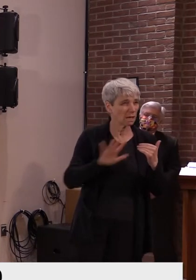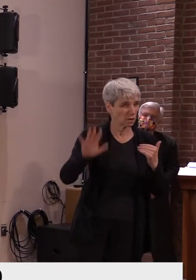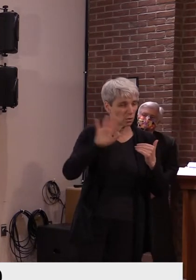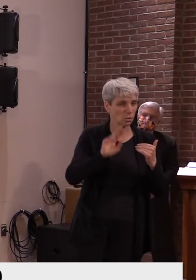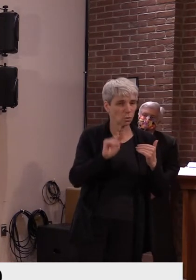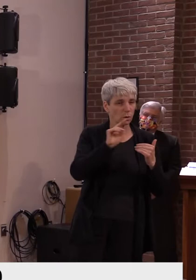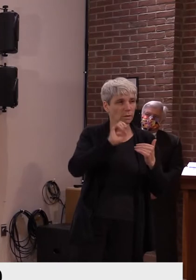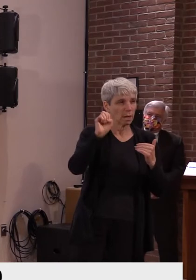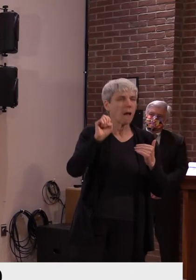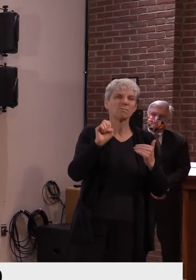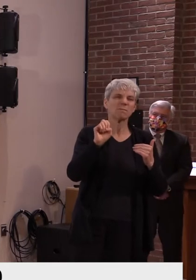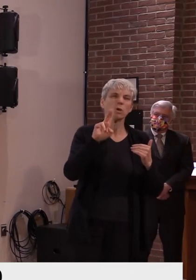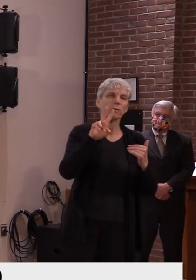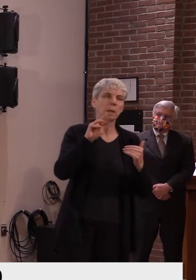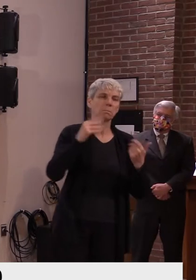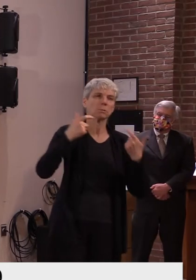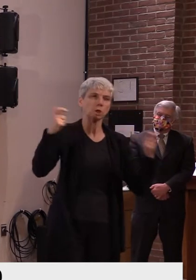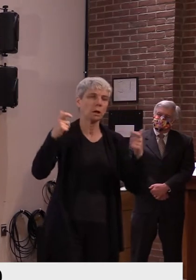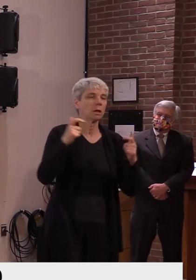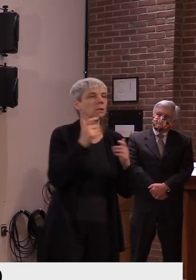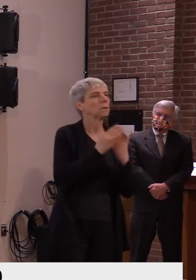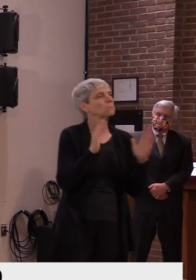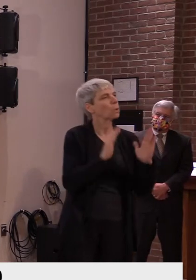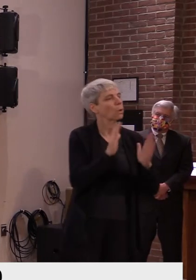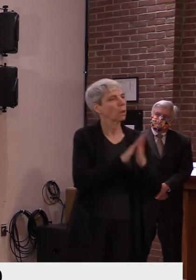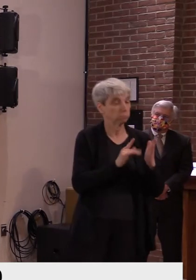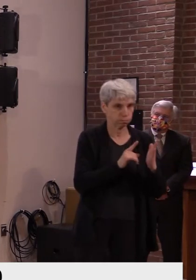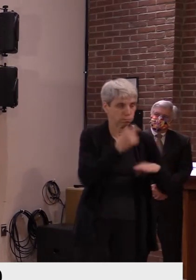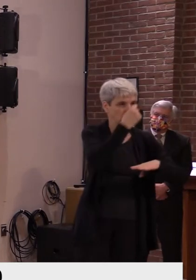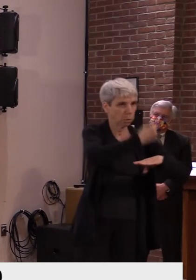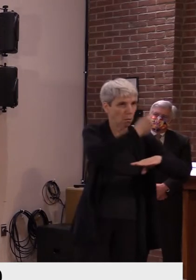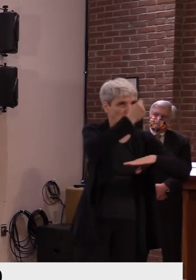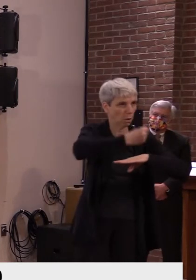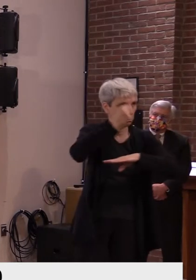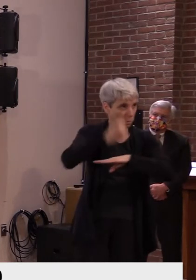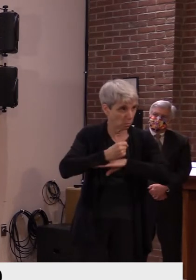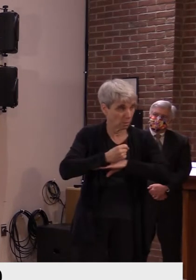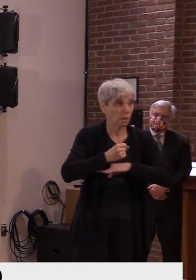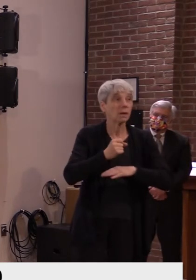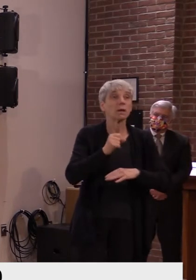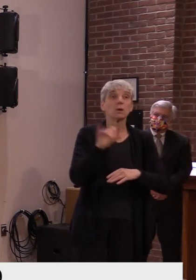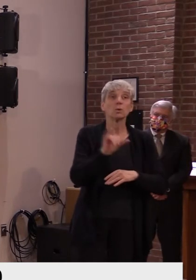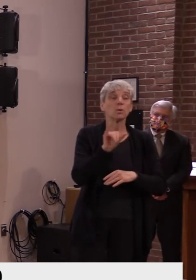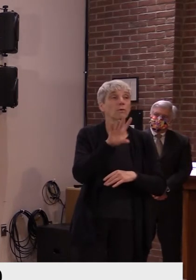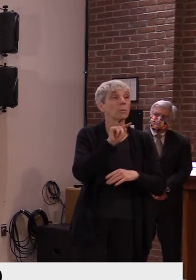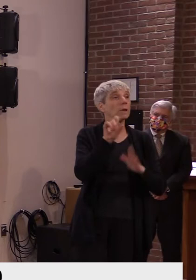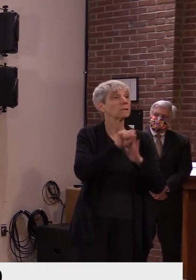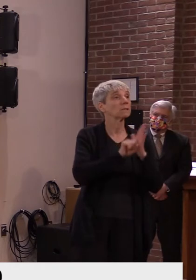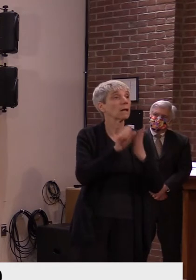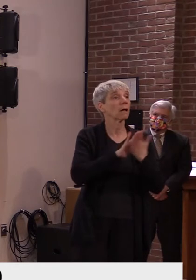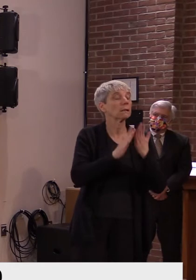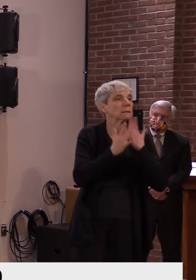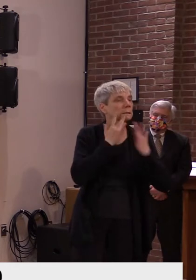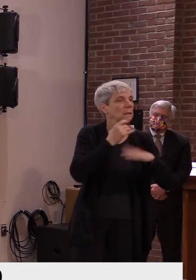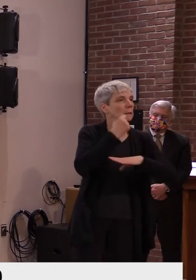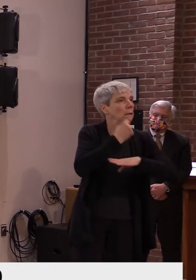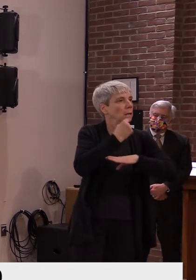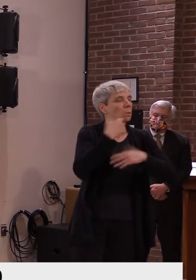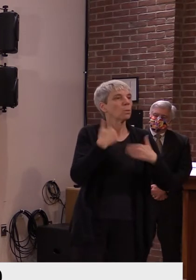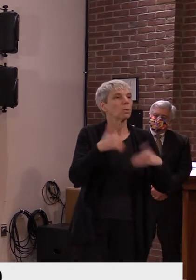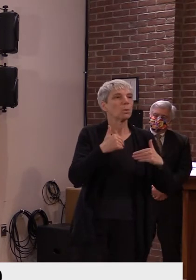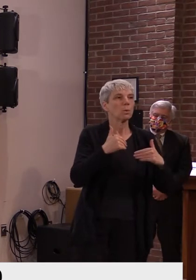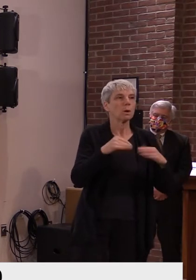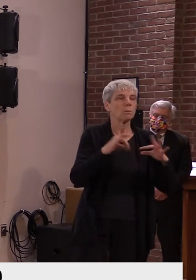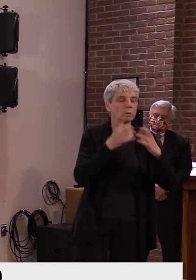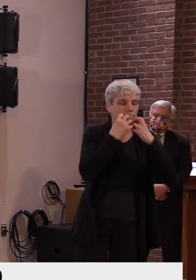what we're seeing with the Vermont State College system, uh, and it's all about enrollment, uh, protecting the enrollment, making sure